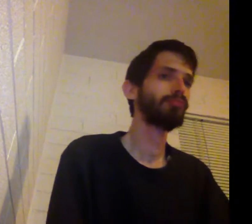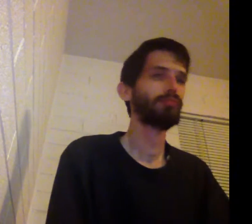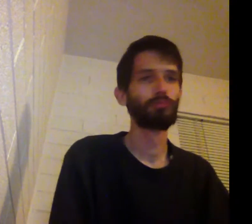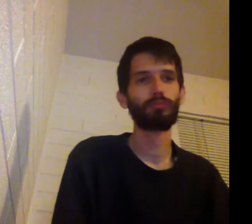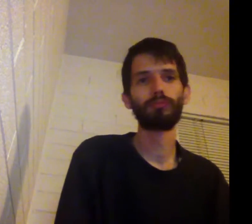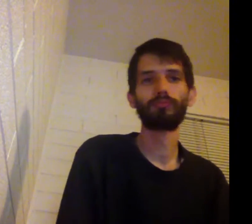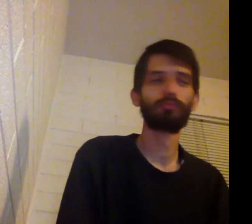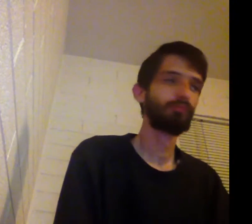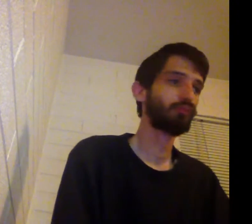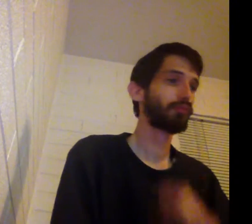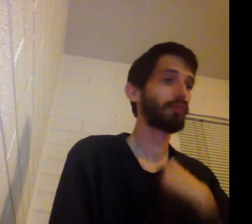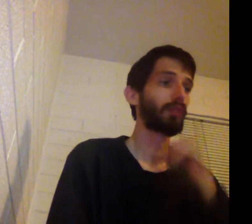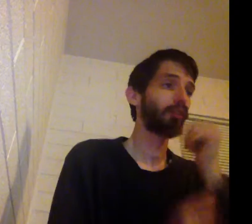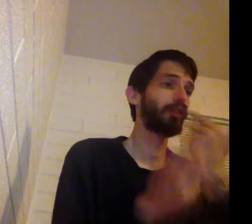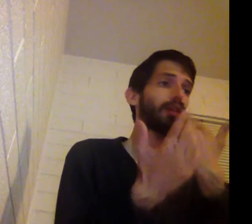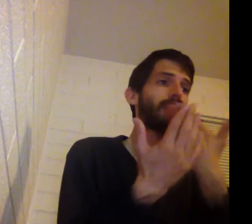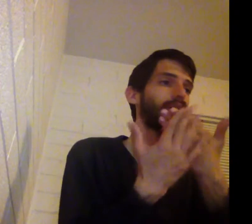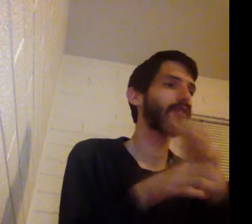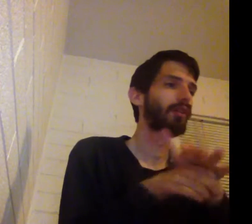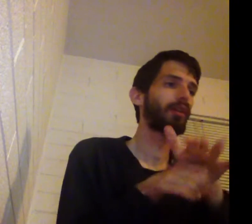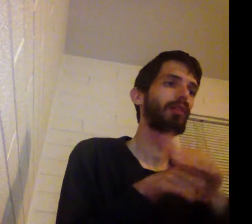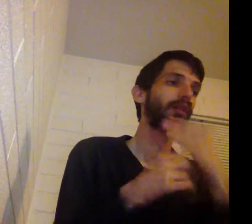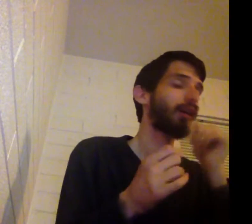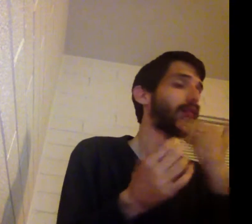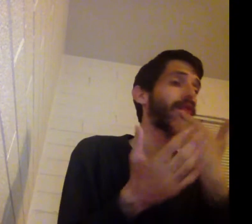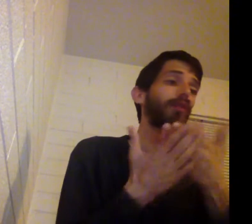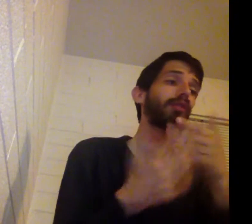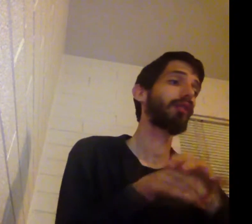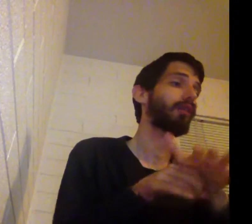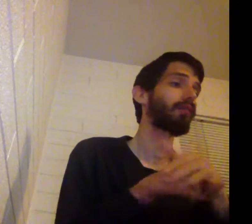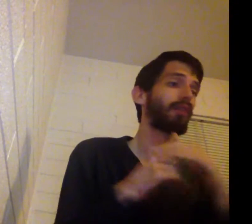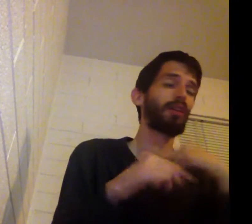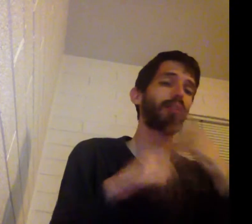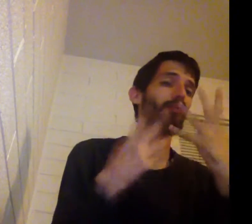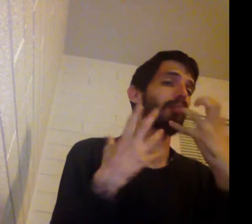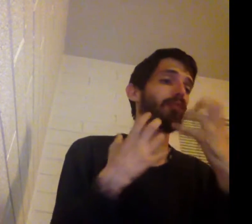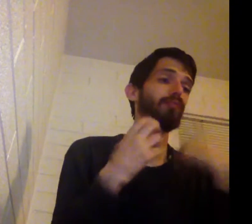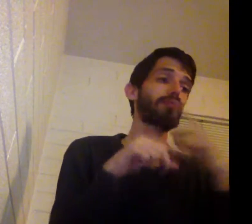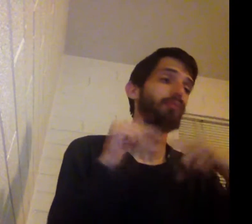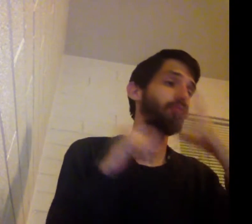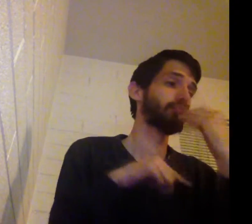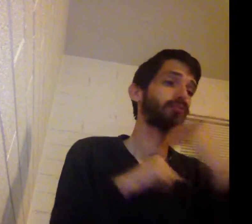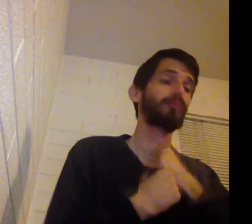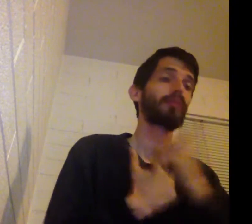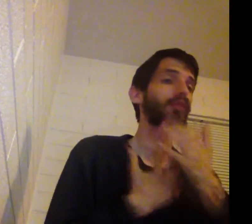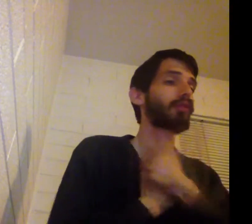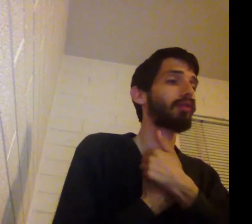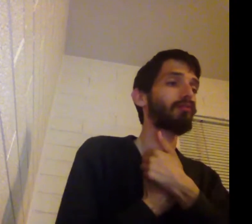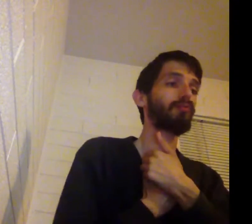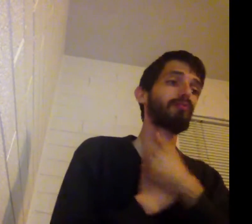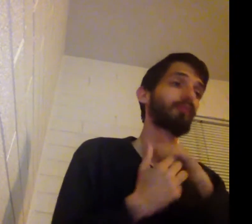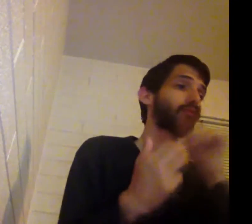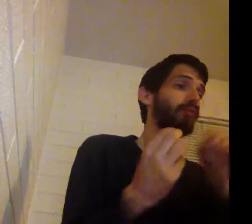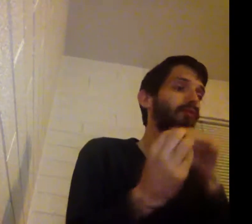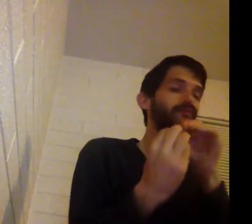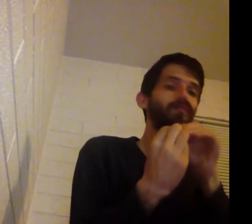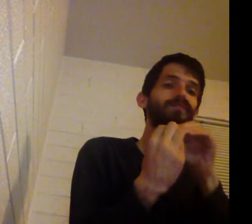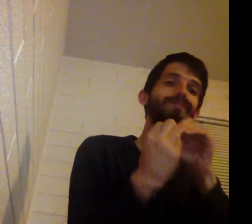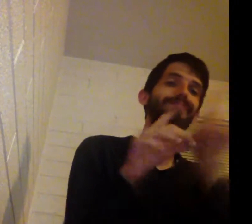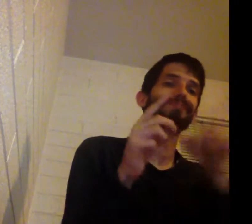No, I don't want good enough, can't sleep, can't breathe without you I'll purport your money or kiss,